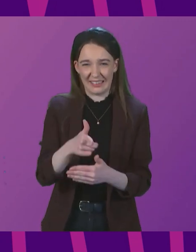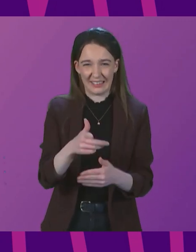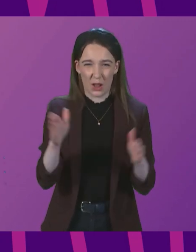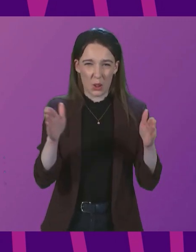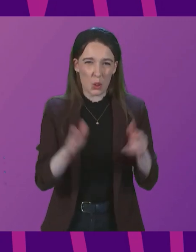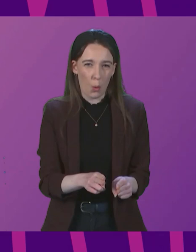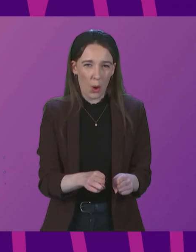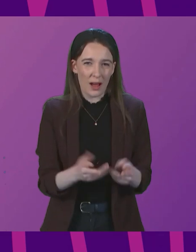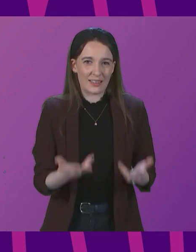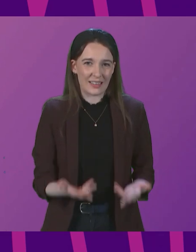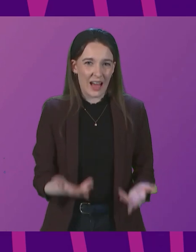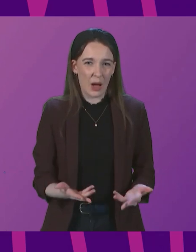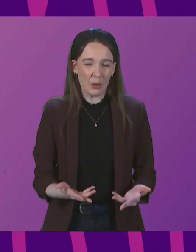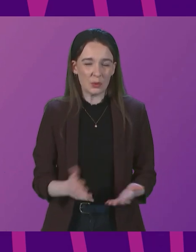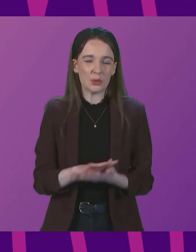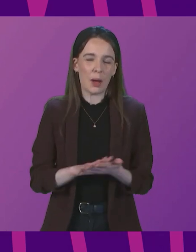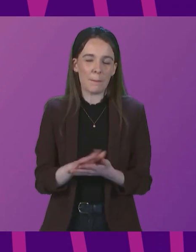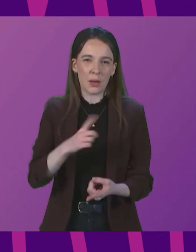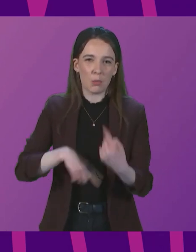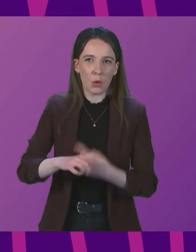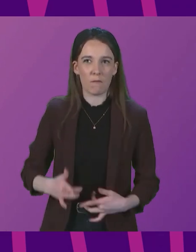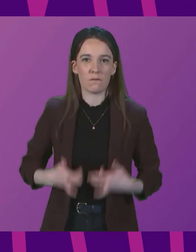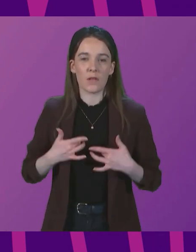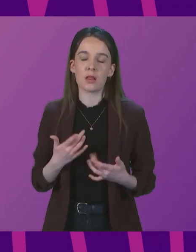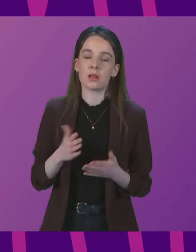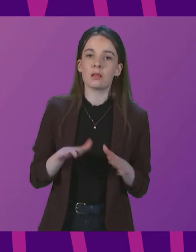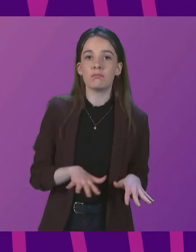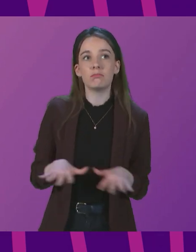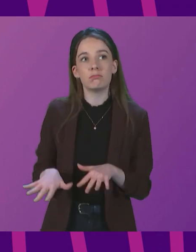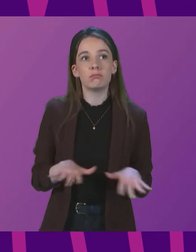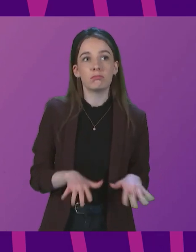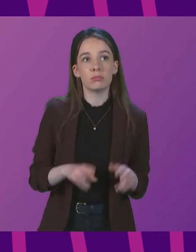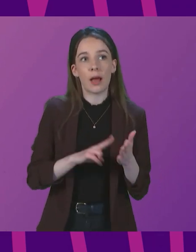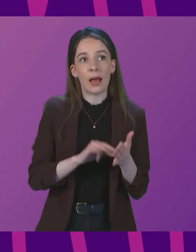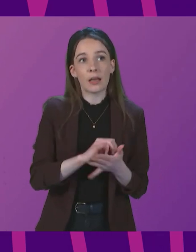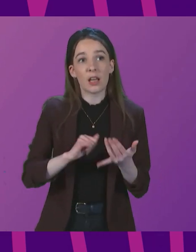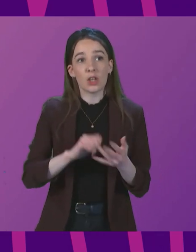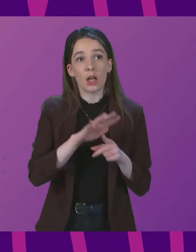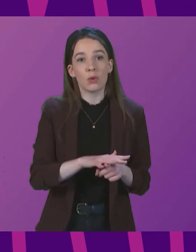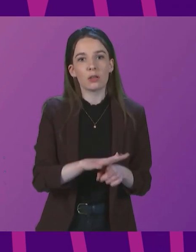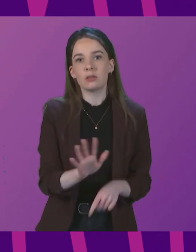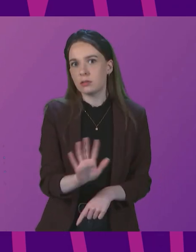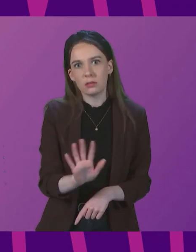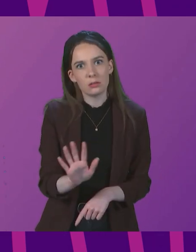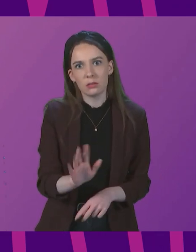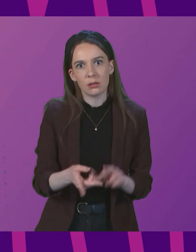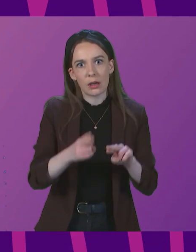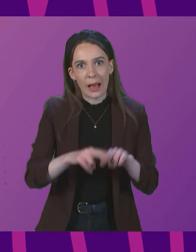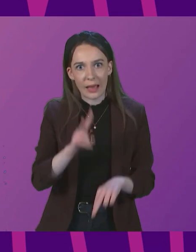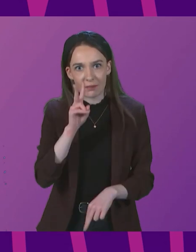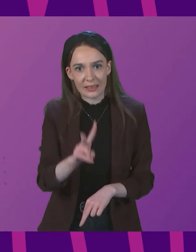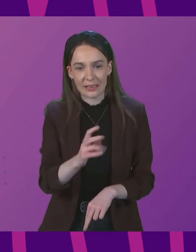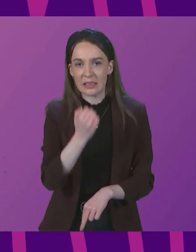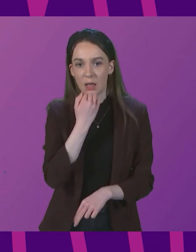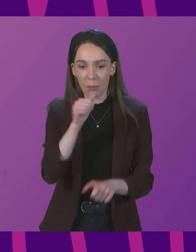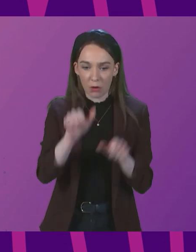complacent. None of us should be complacent about the pressure on our National Health Service. But we know if we see case numbers fall, and if this wave has